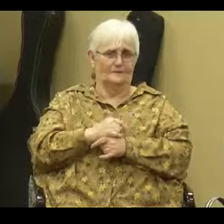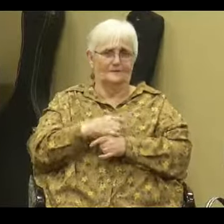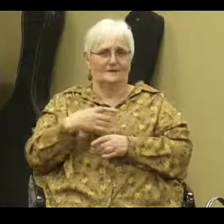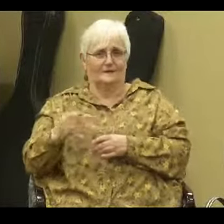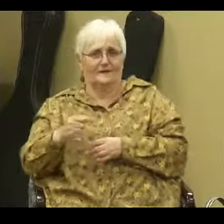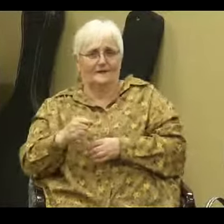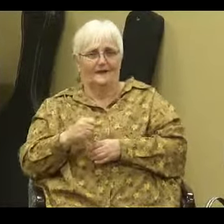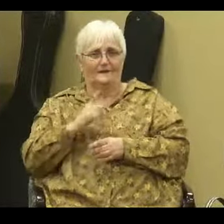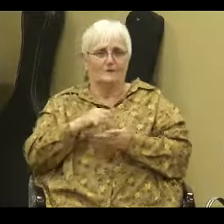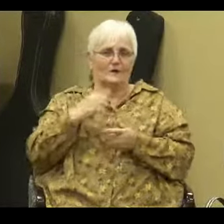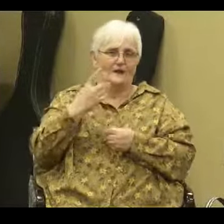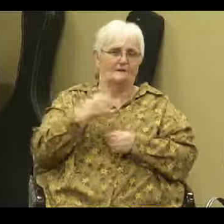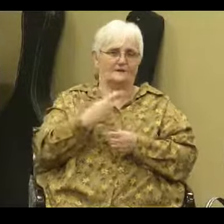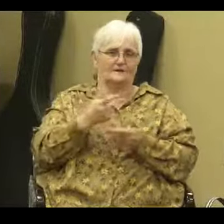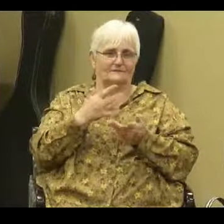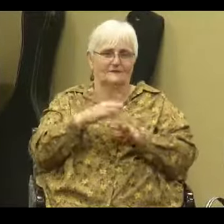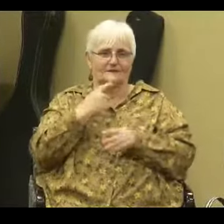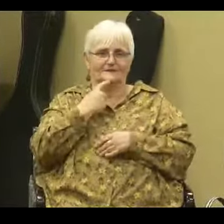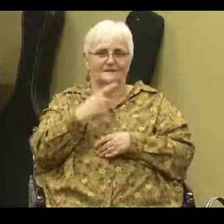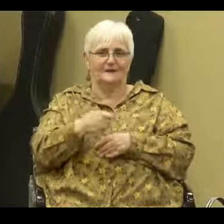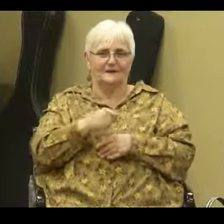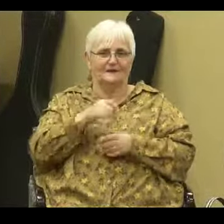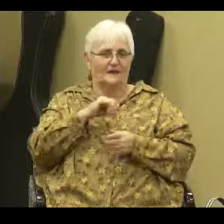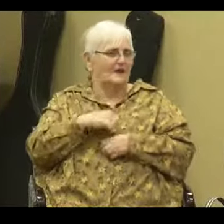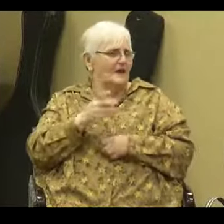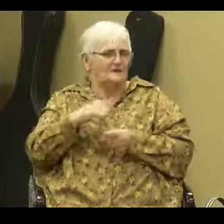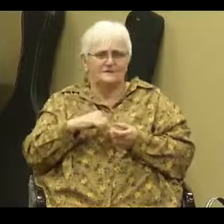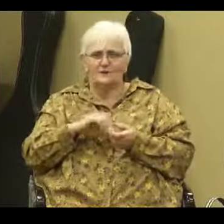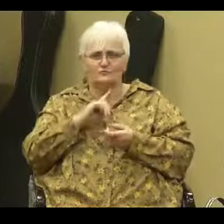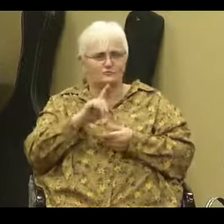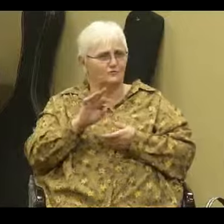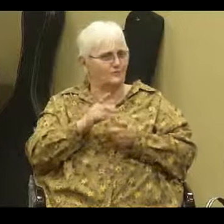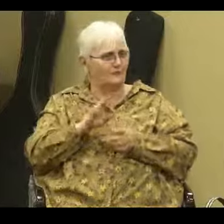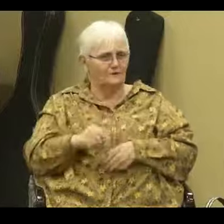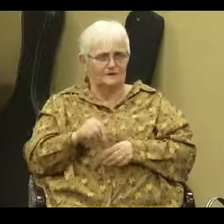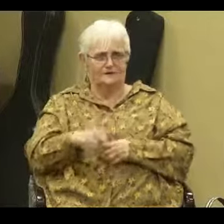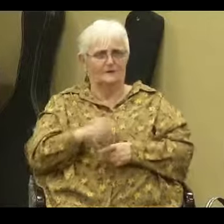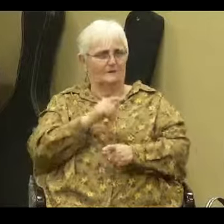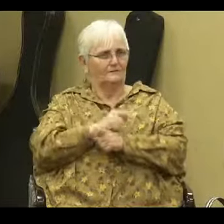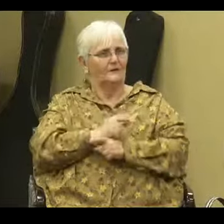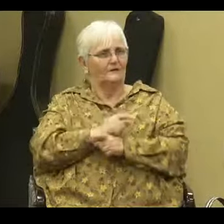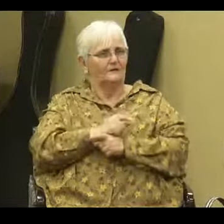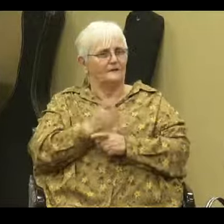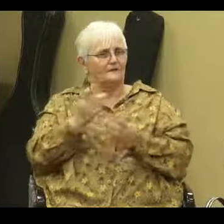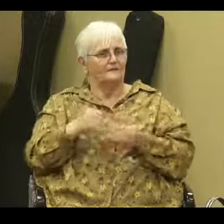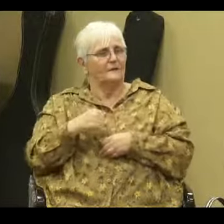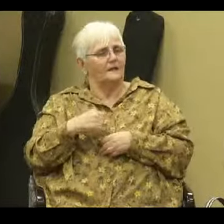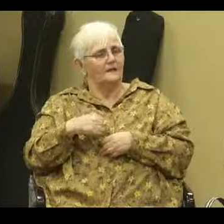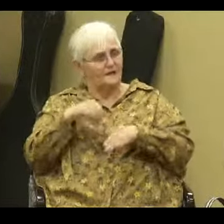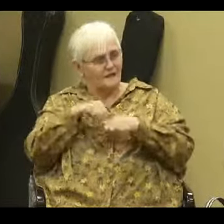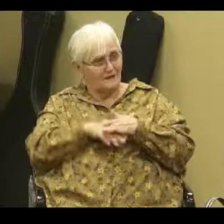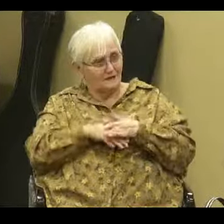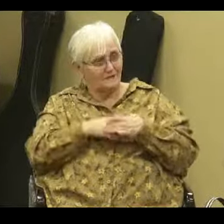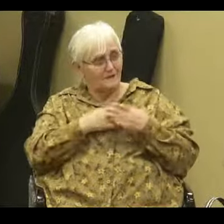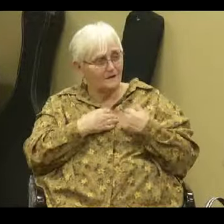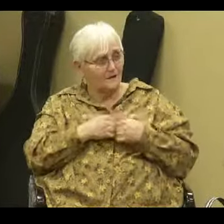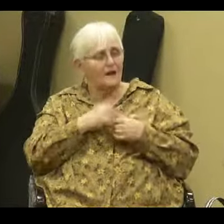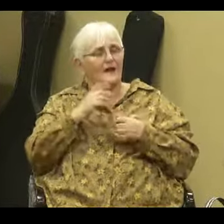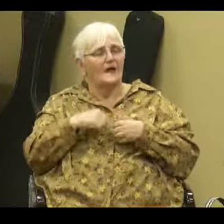whatever I just said there's no conversion there right I mean the inward conversion has to come